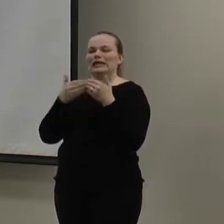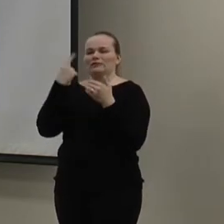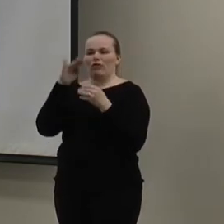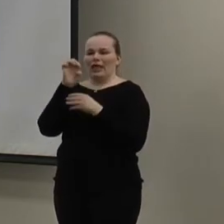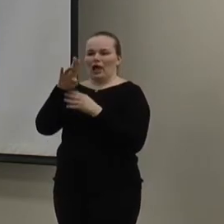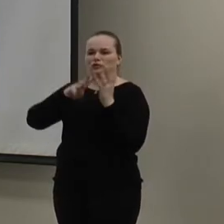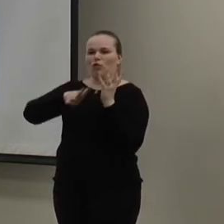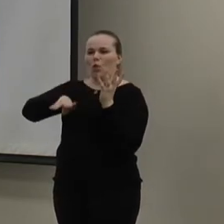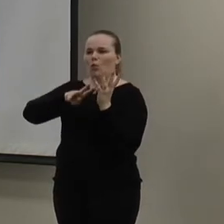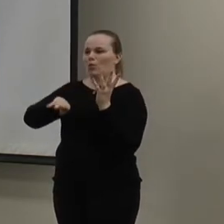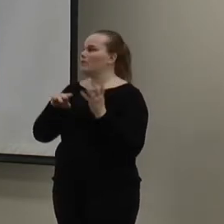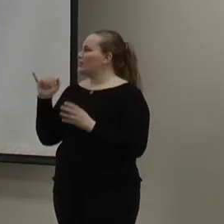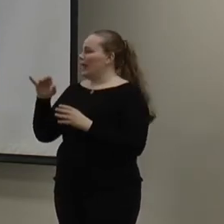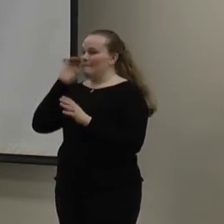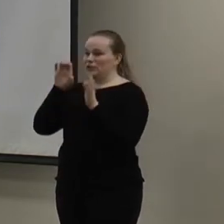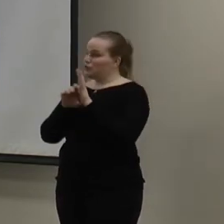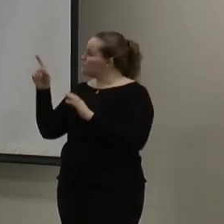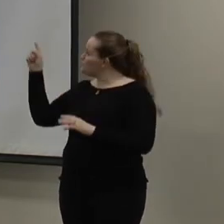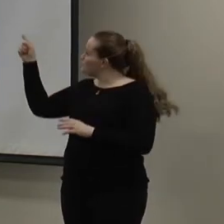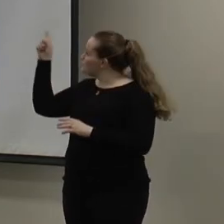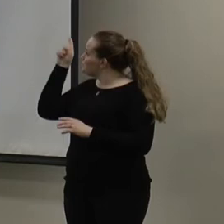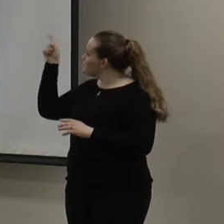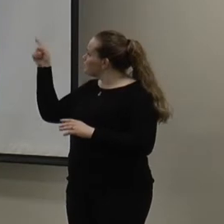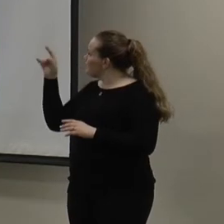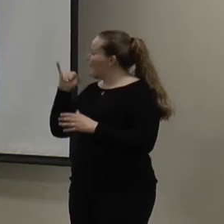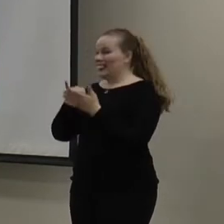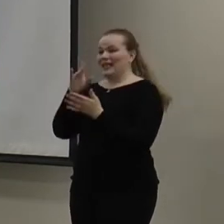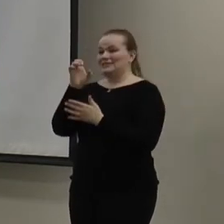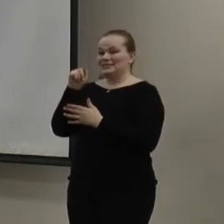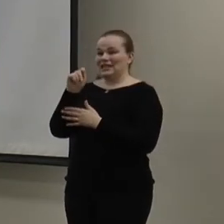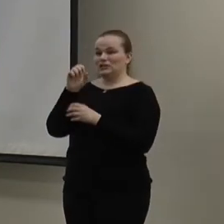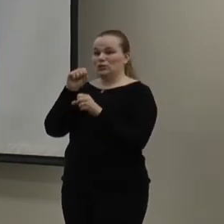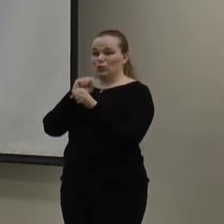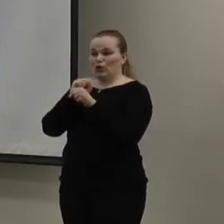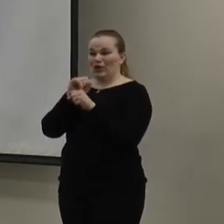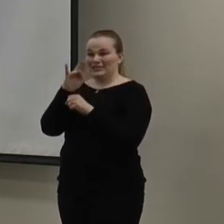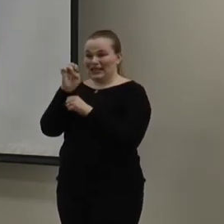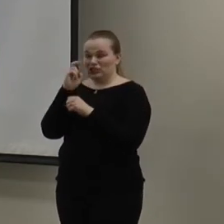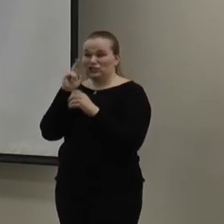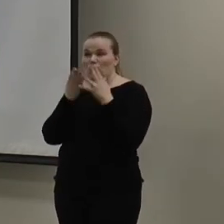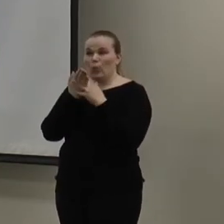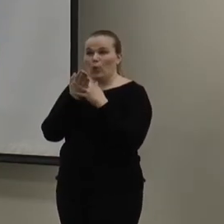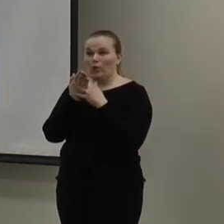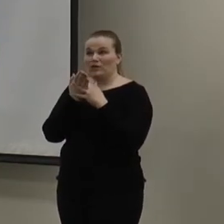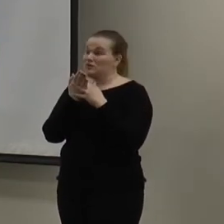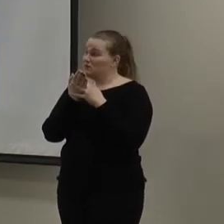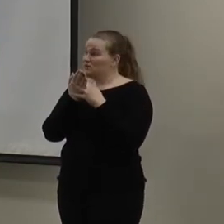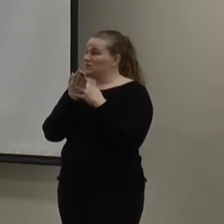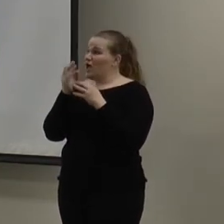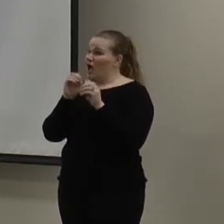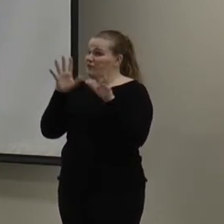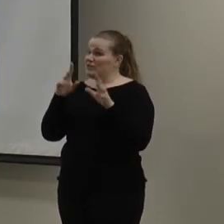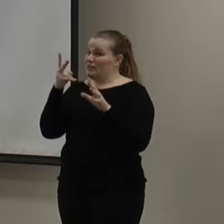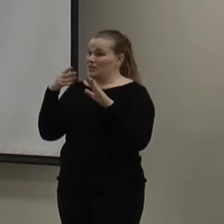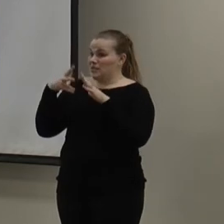that air to flow through. So, these two pictures here. This is duct work where the insulation is showing through. It's obviously like cut